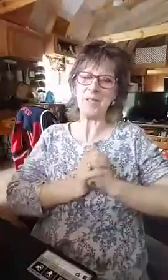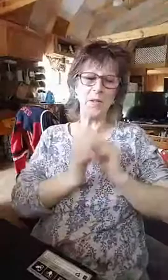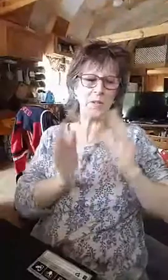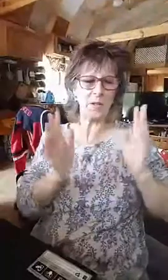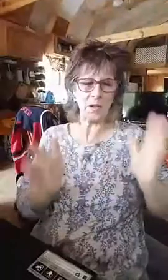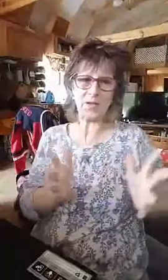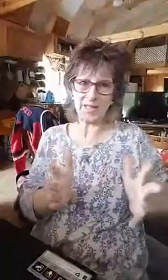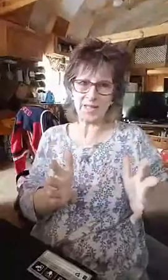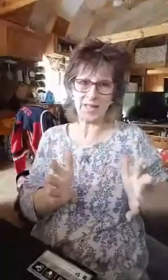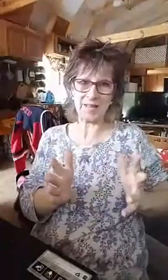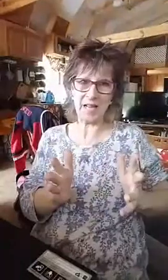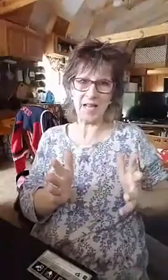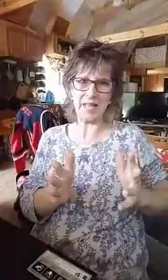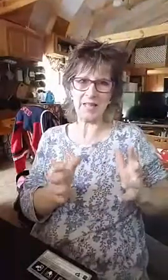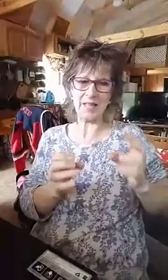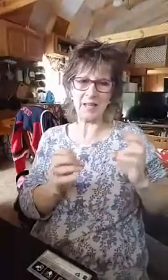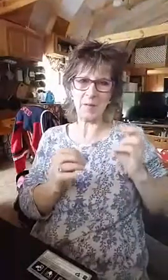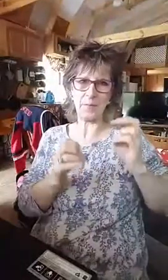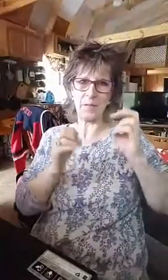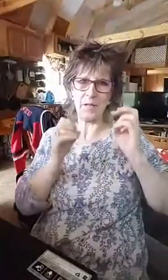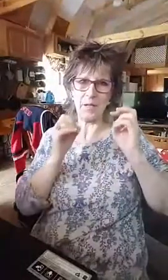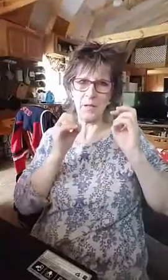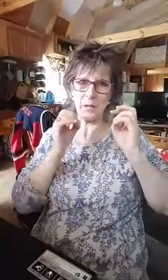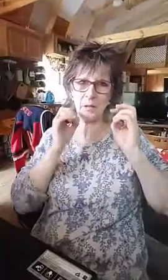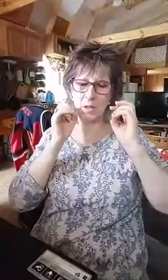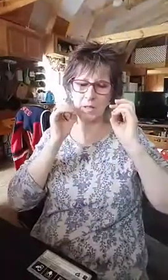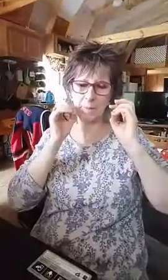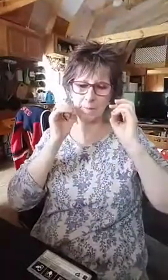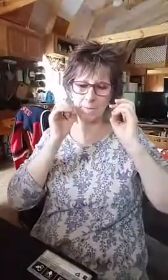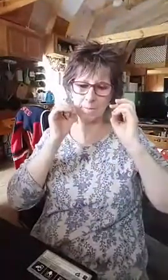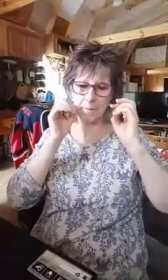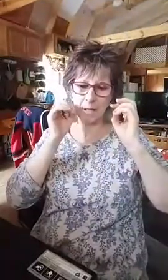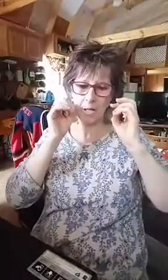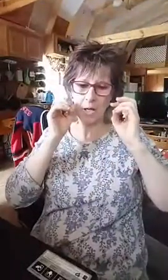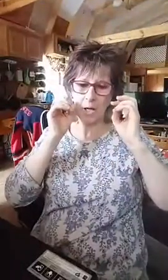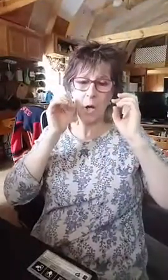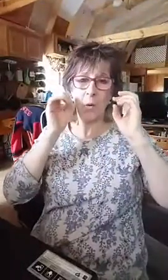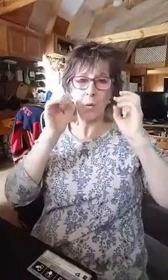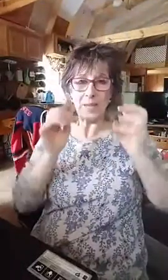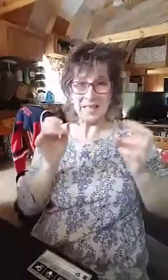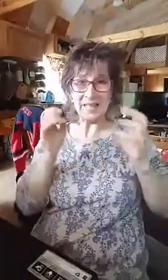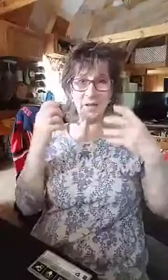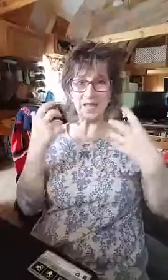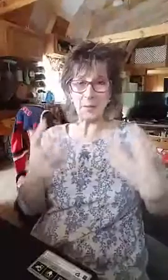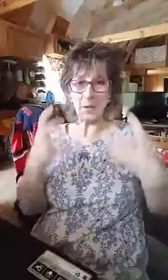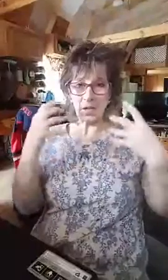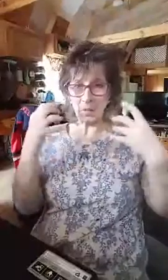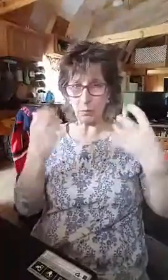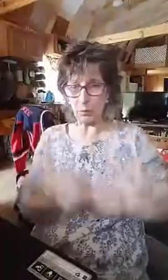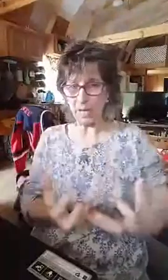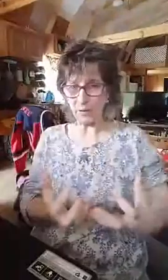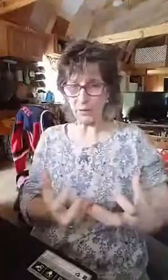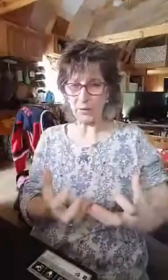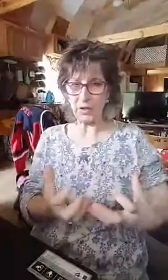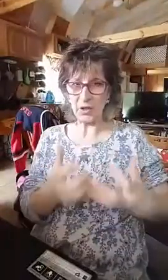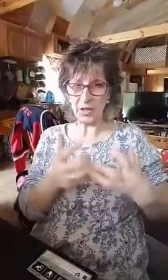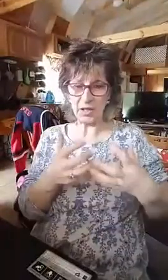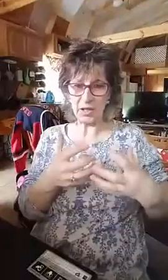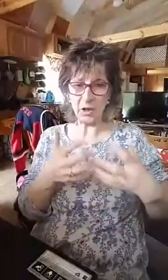so you do those things and, um, you, um, will begin to experience breakthrough in your, in your